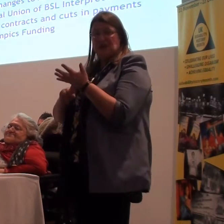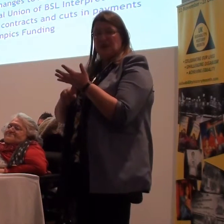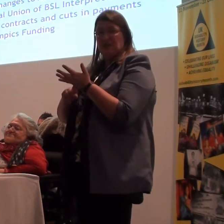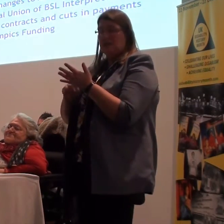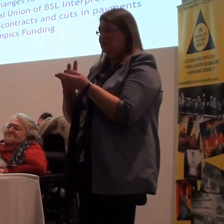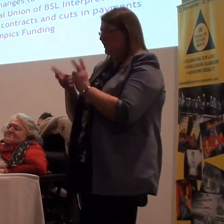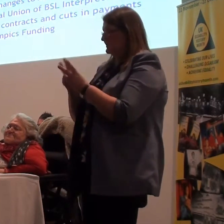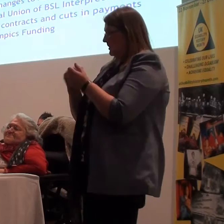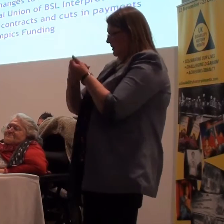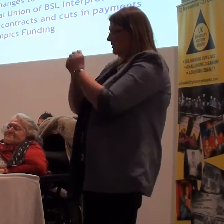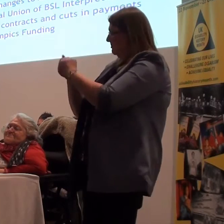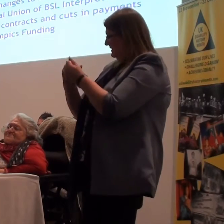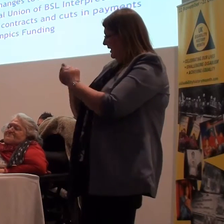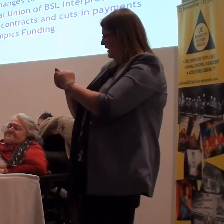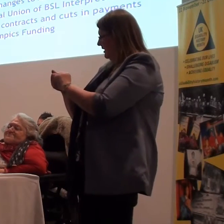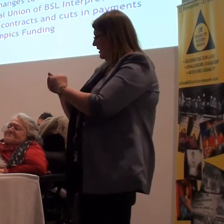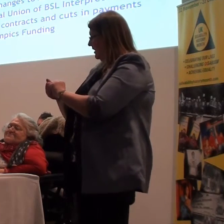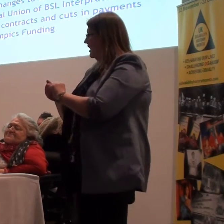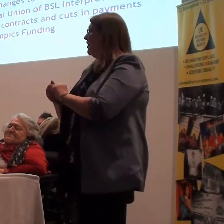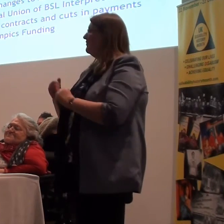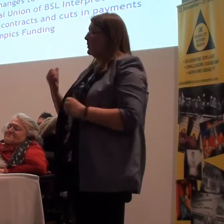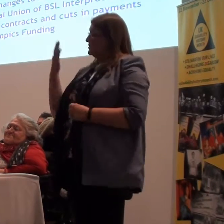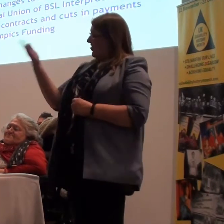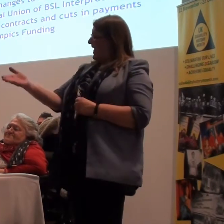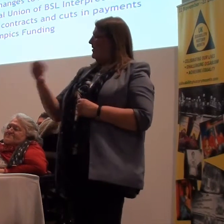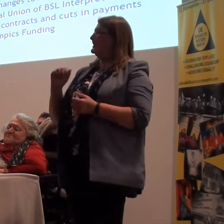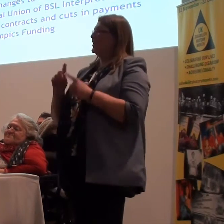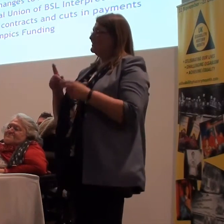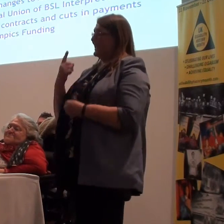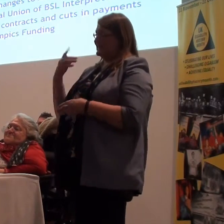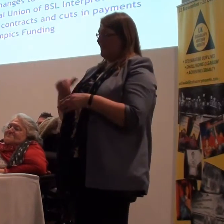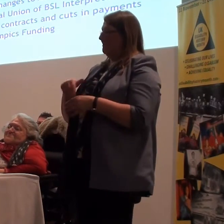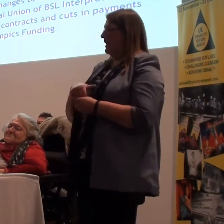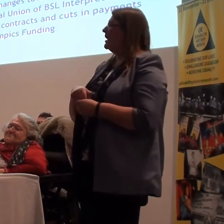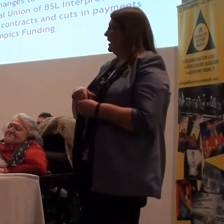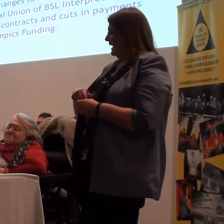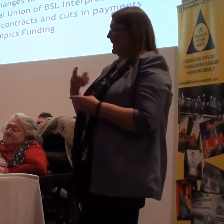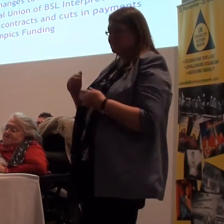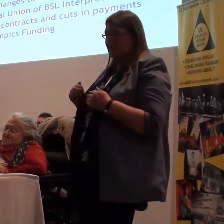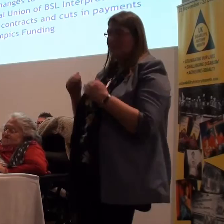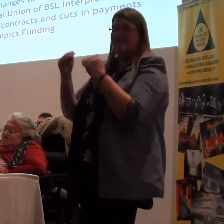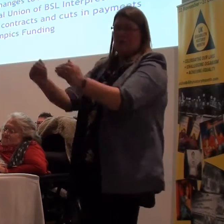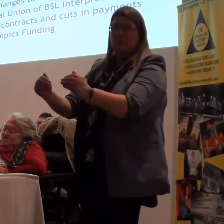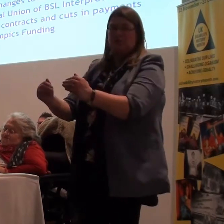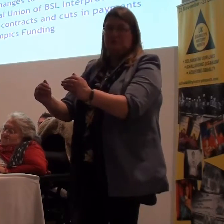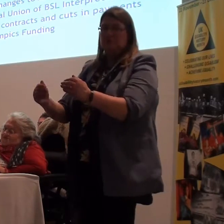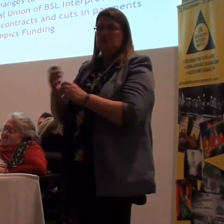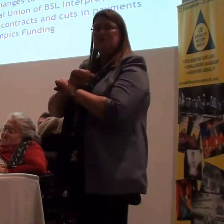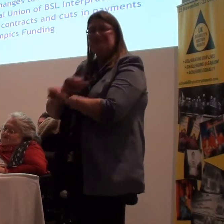There is the National Union of BSL interpreters. Nugsley. Which our interpreter this evening is a member of. And